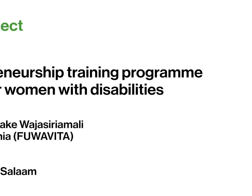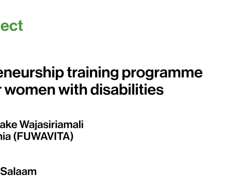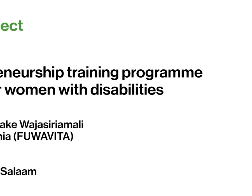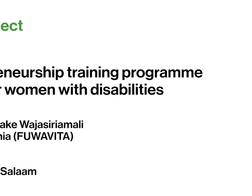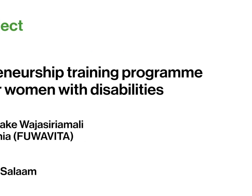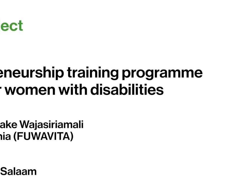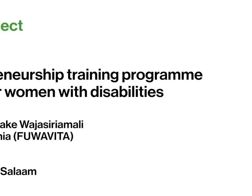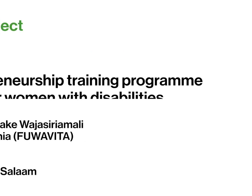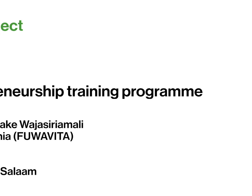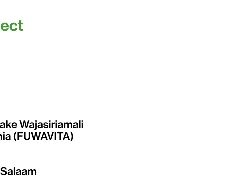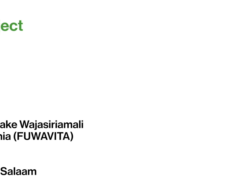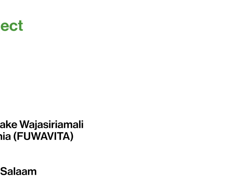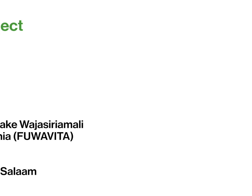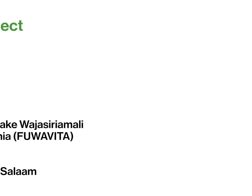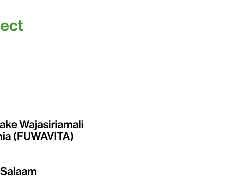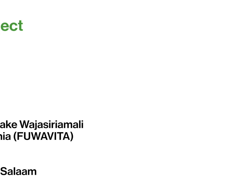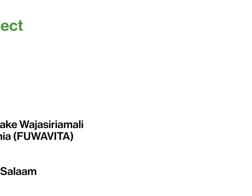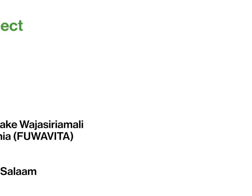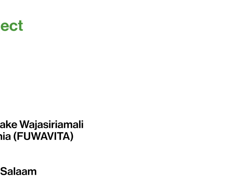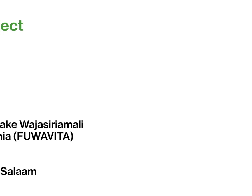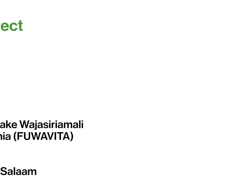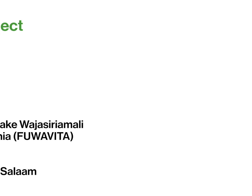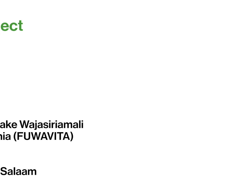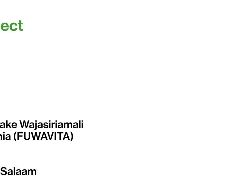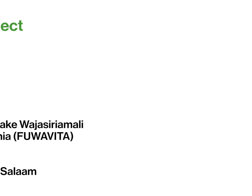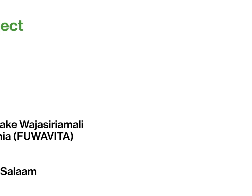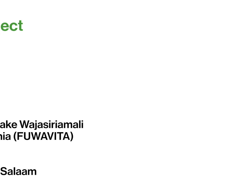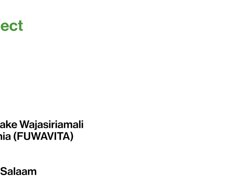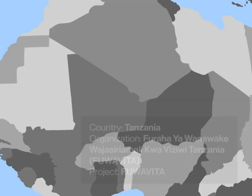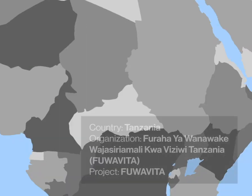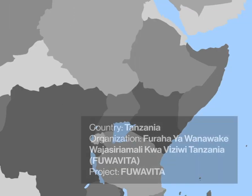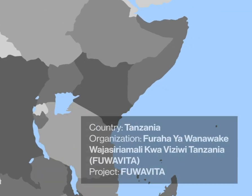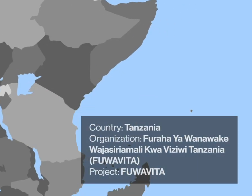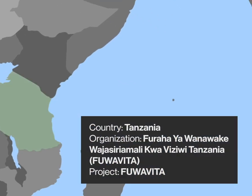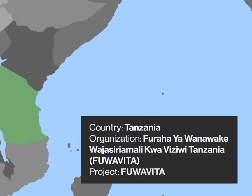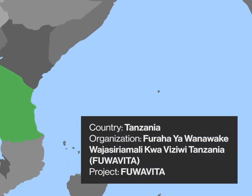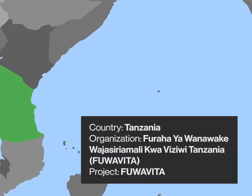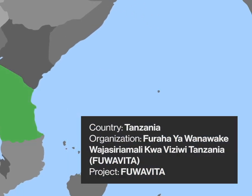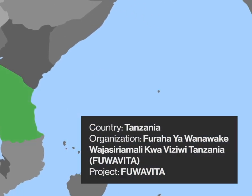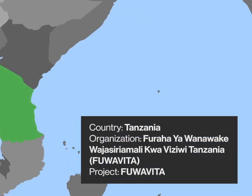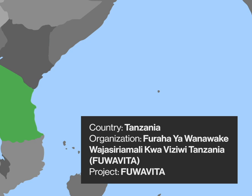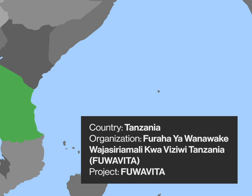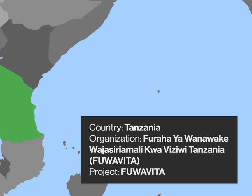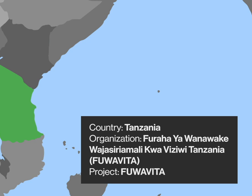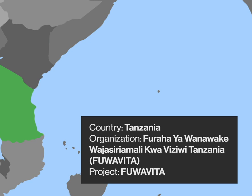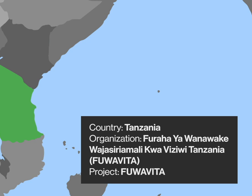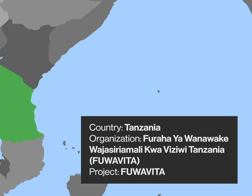Fuwa Vita, entrepreneurship training program for women with disabilities.